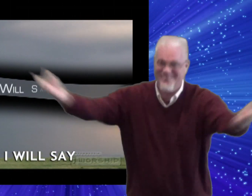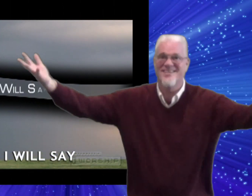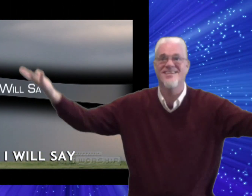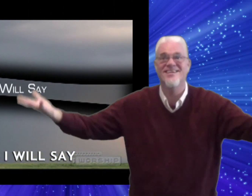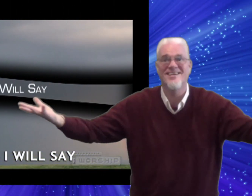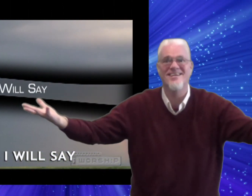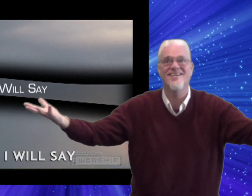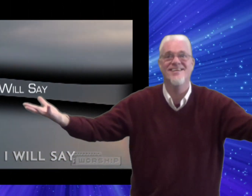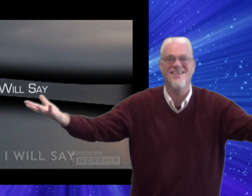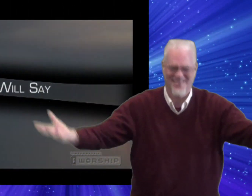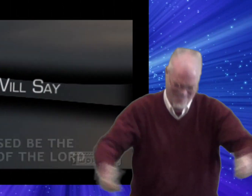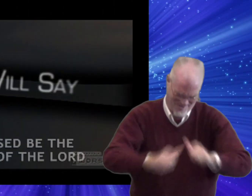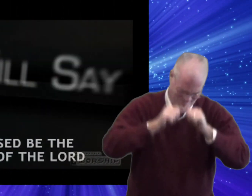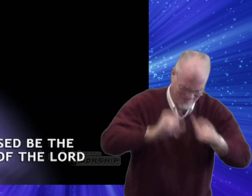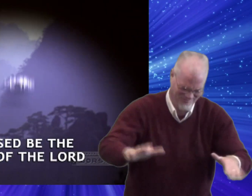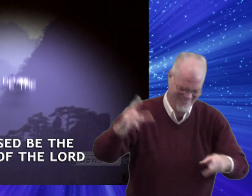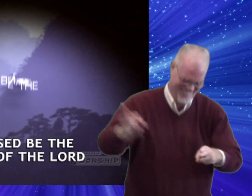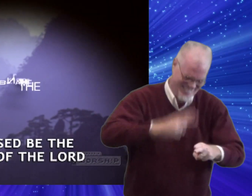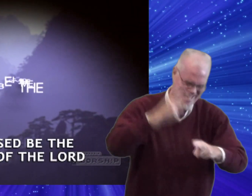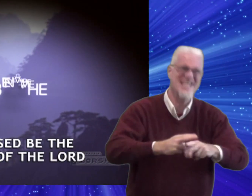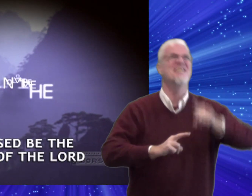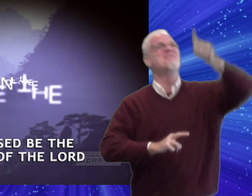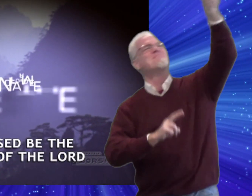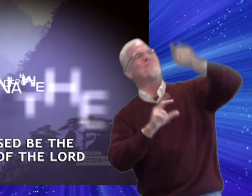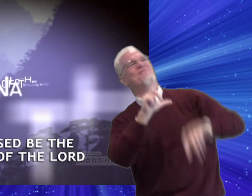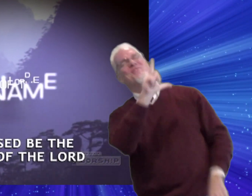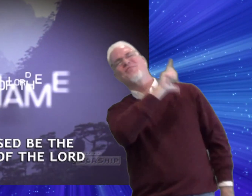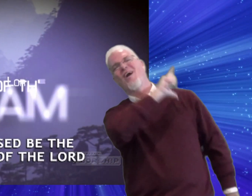the